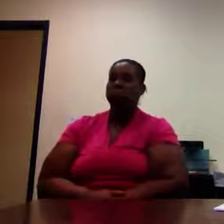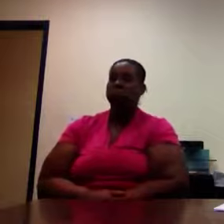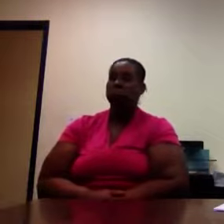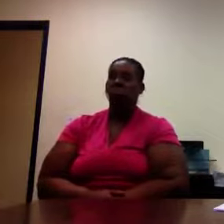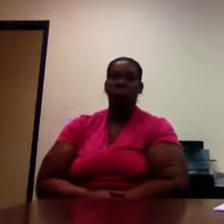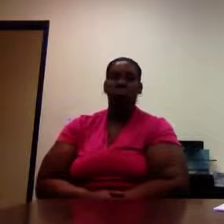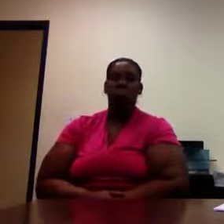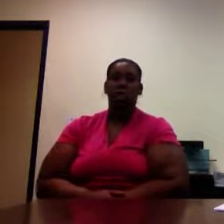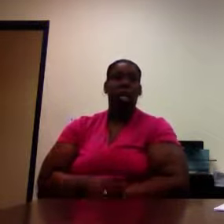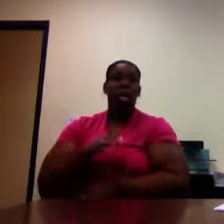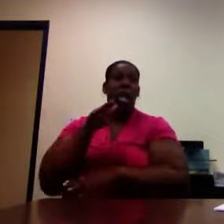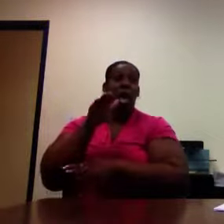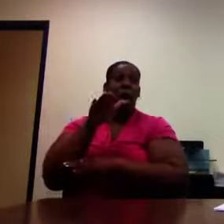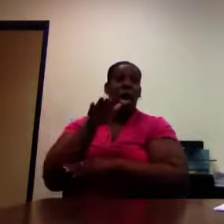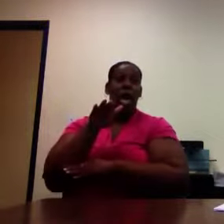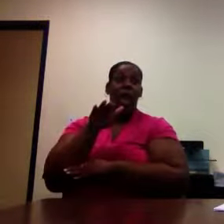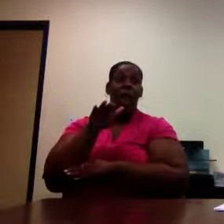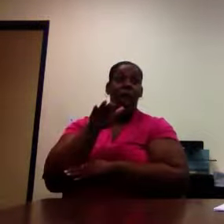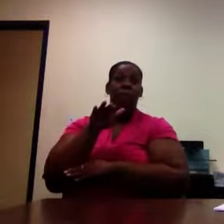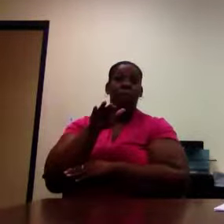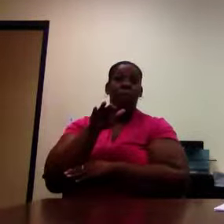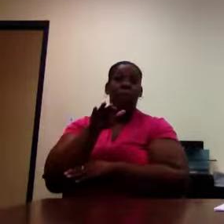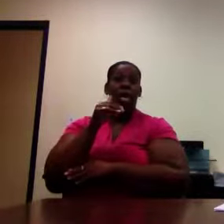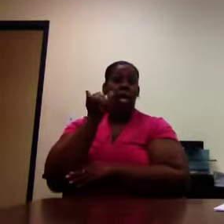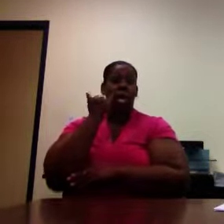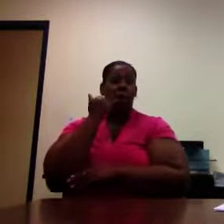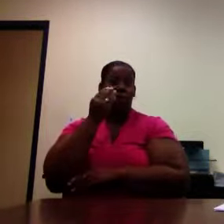Evening, drinking, or allowed only in the break areas during break periods.